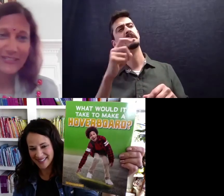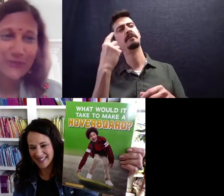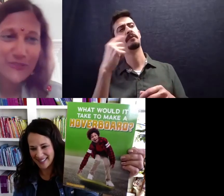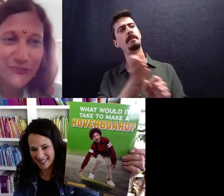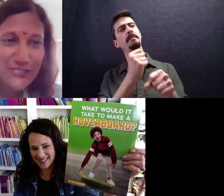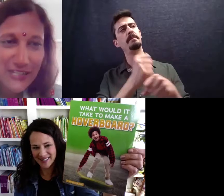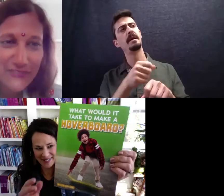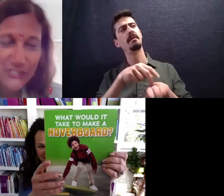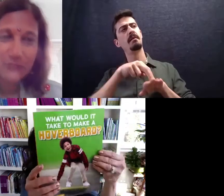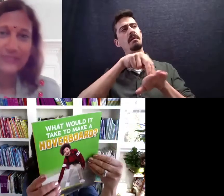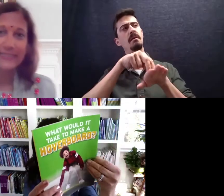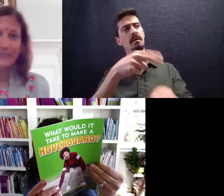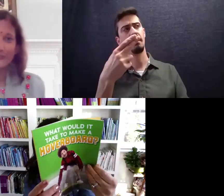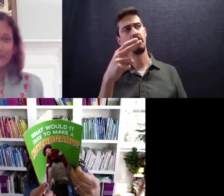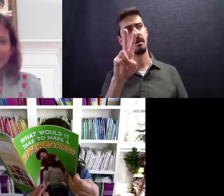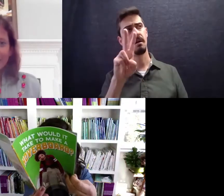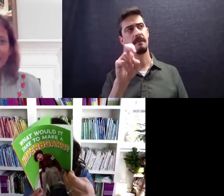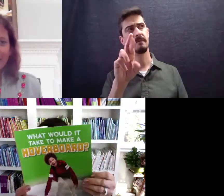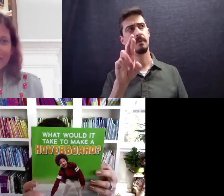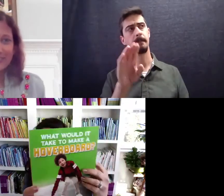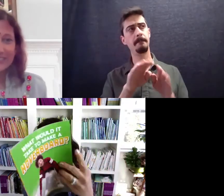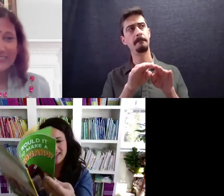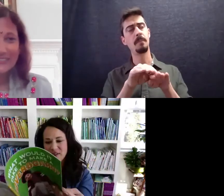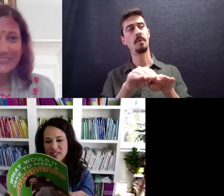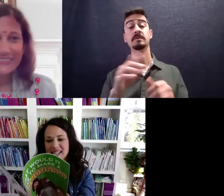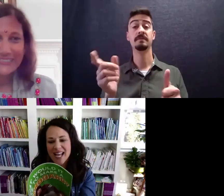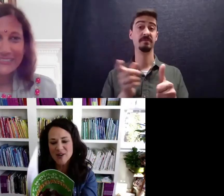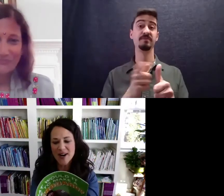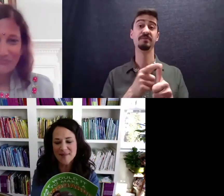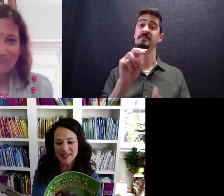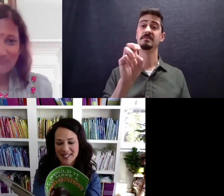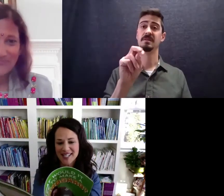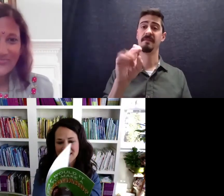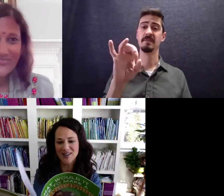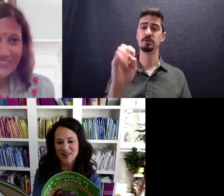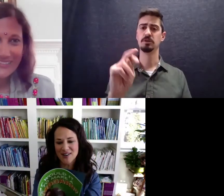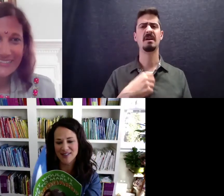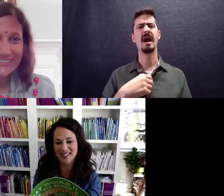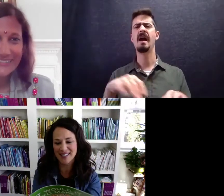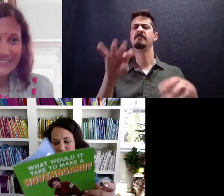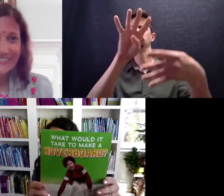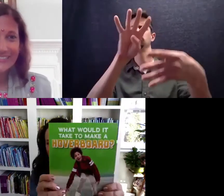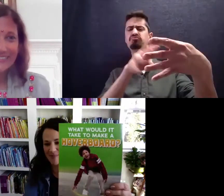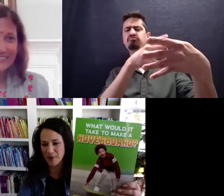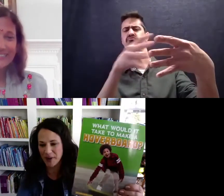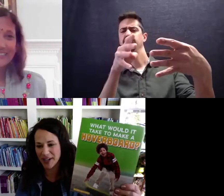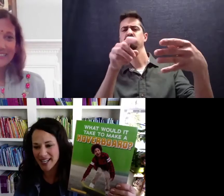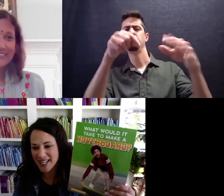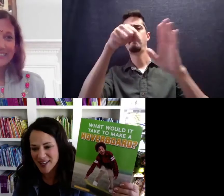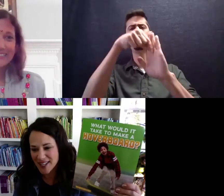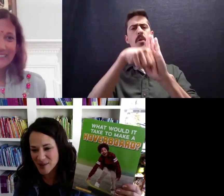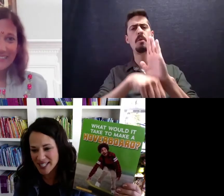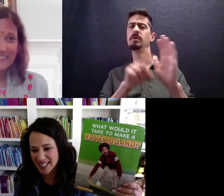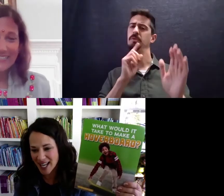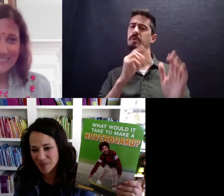one of the first non-fiction books that I wrote. Very cool. And there's diagrams in here. This is a really neat book.